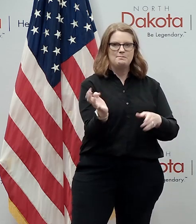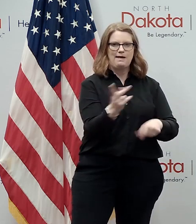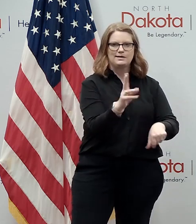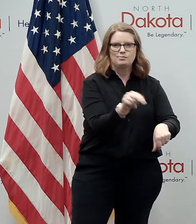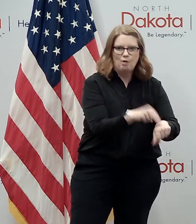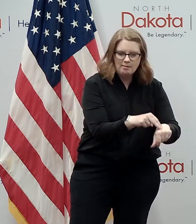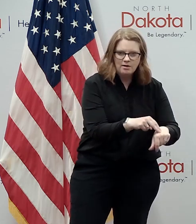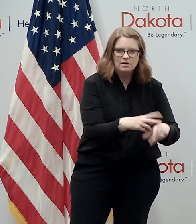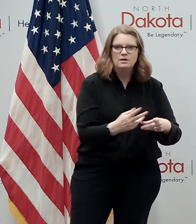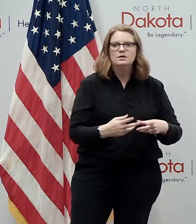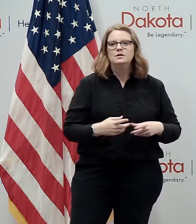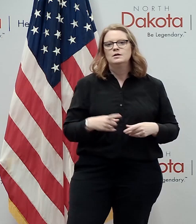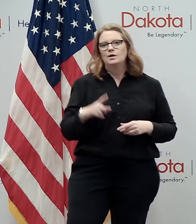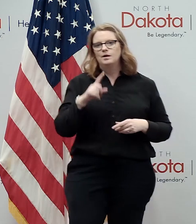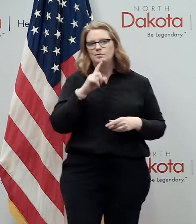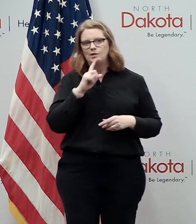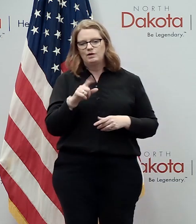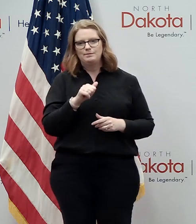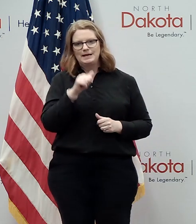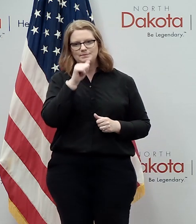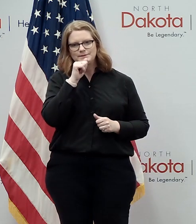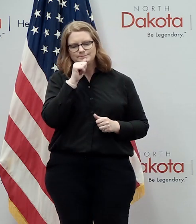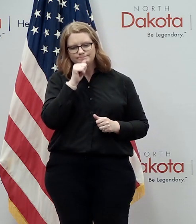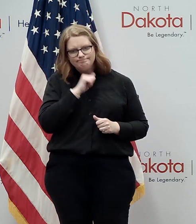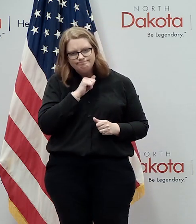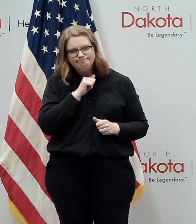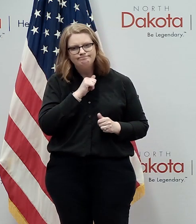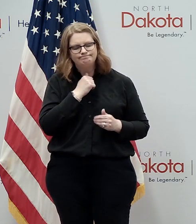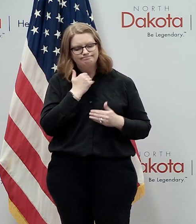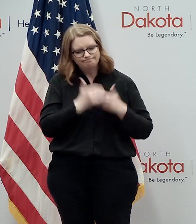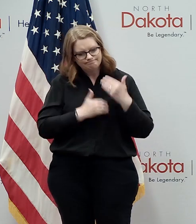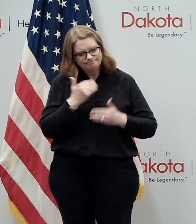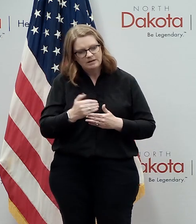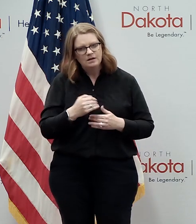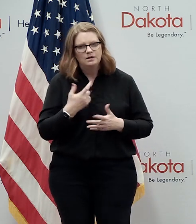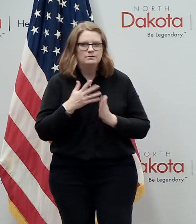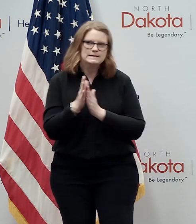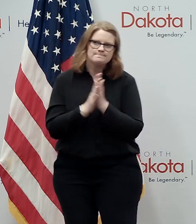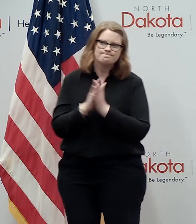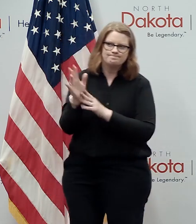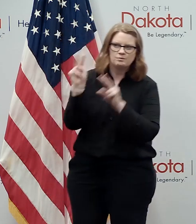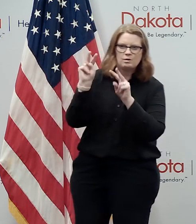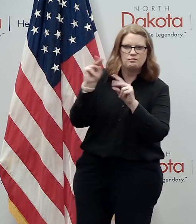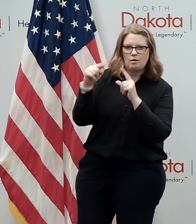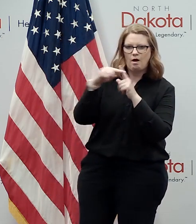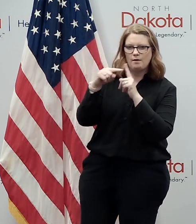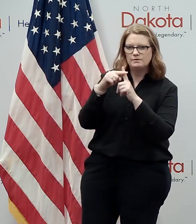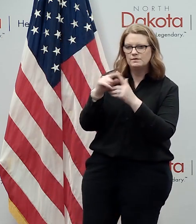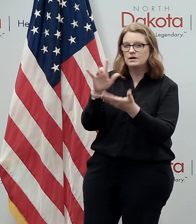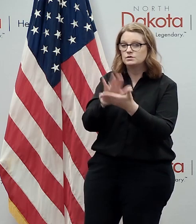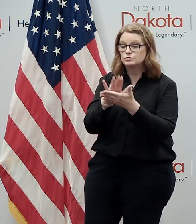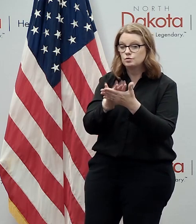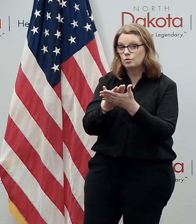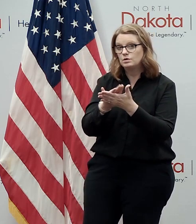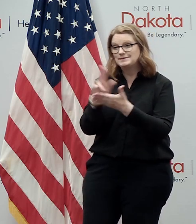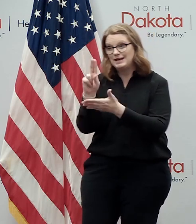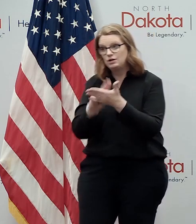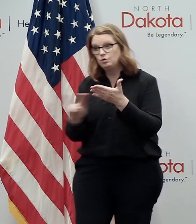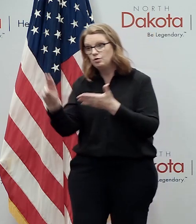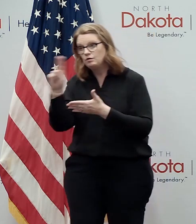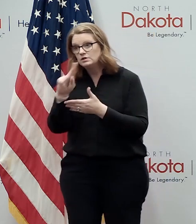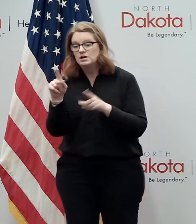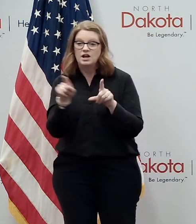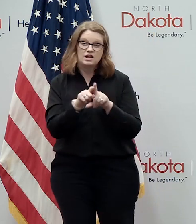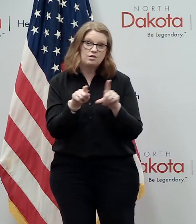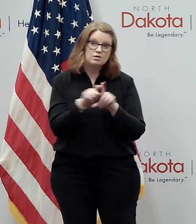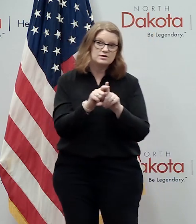brunt of this pandemic uh the the way it is when we look forward with optimism about our schools and our universities and reconnecting with our